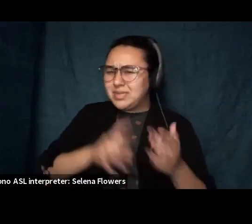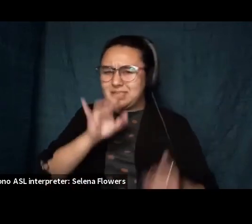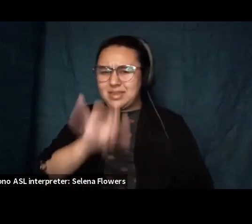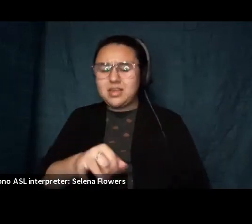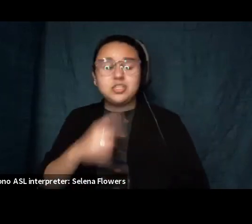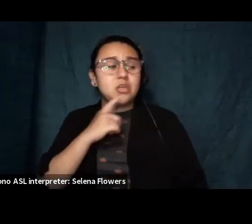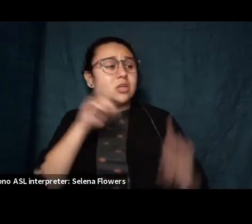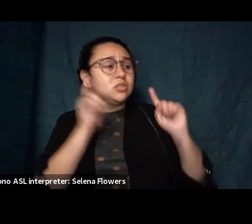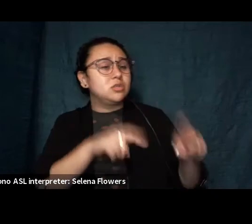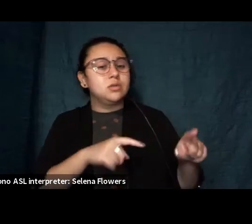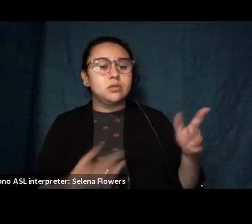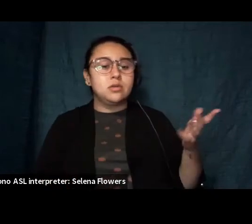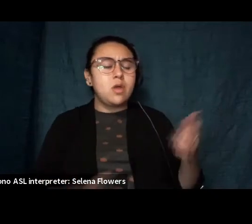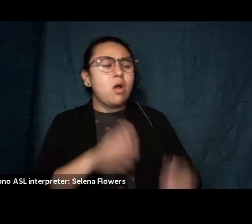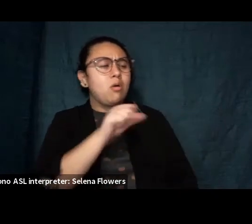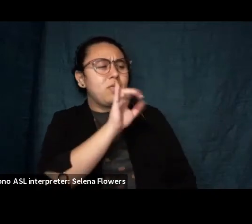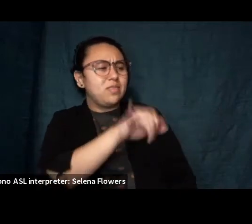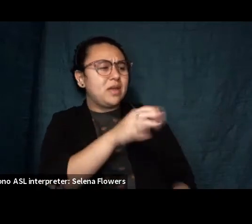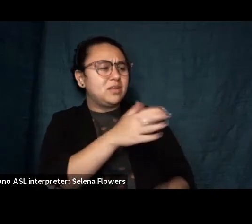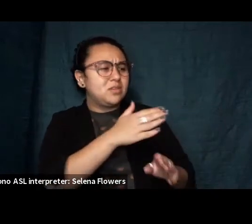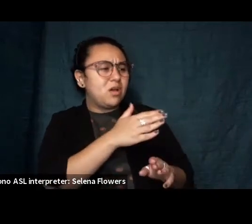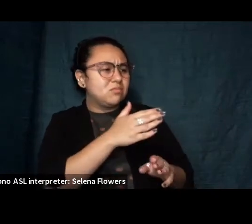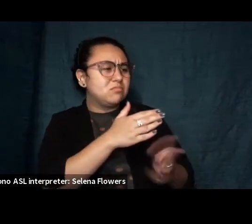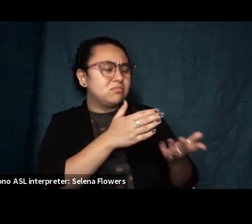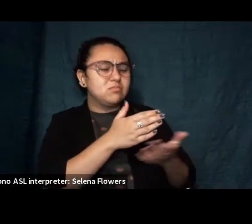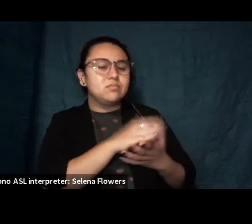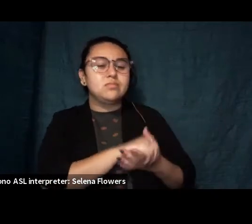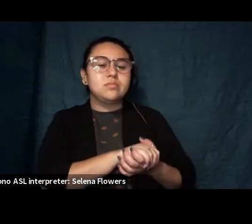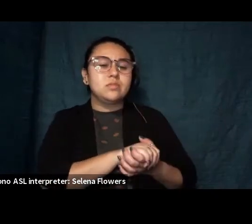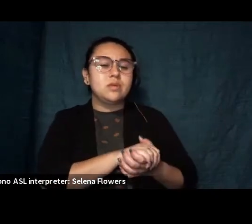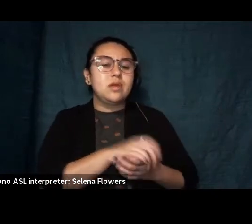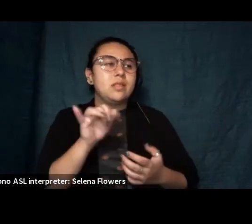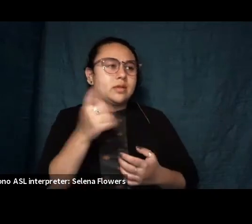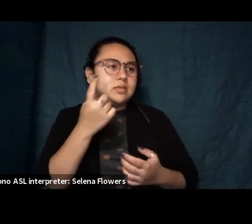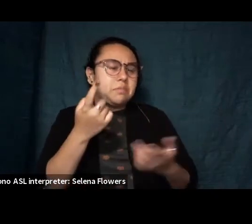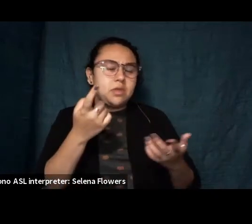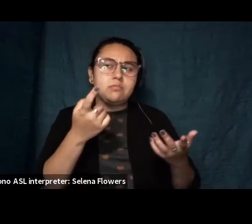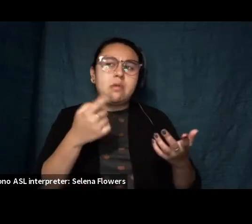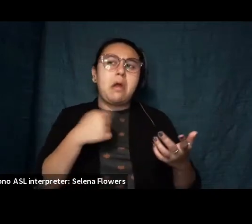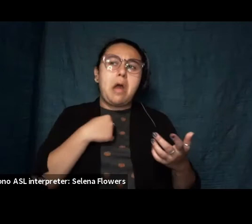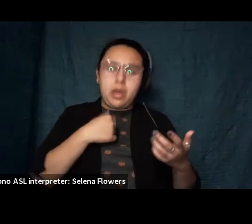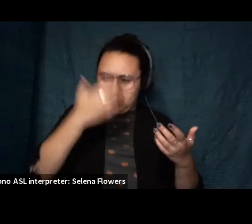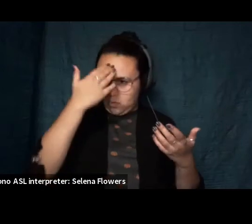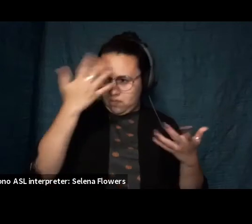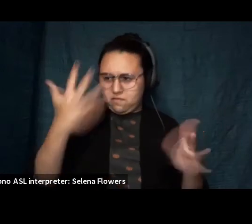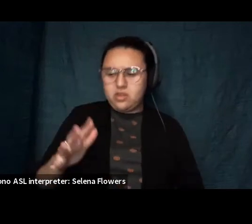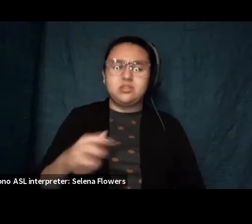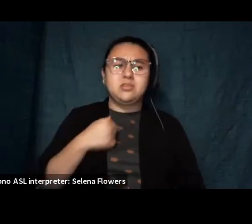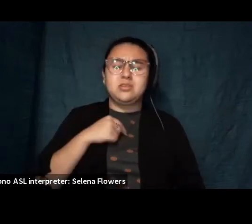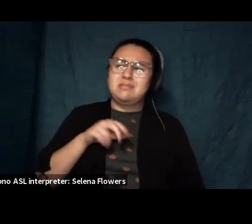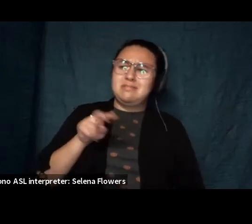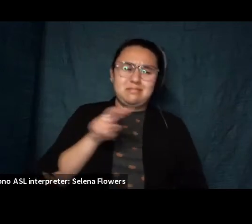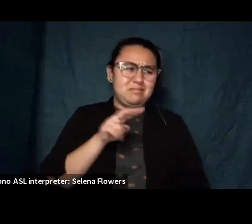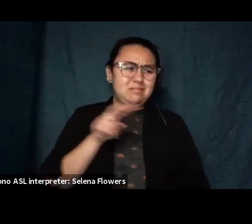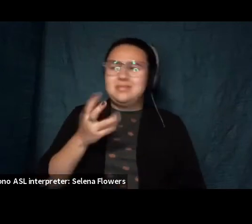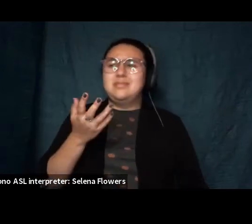answered oh yeah i said quickly acting as if it was something i'd known but forgotten as if i just couldn't think of the title